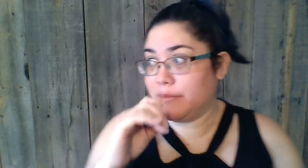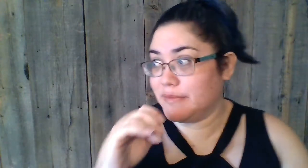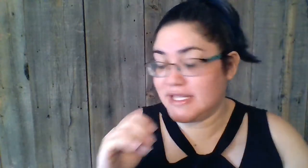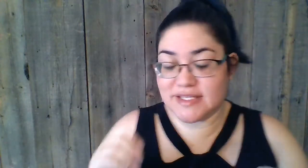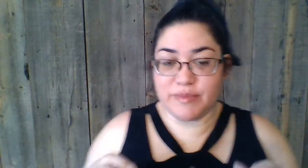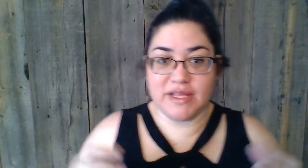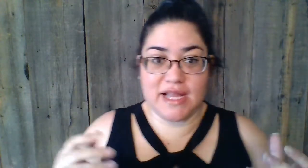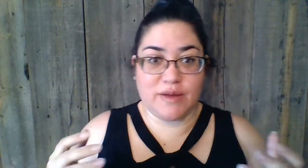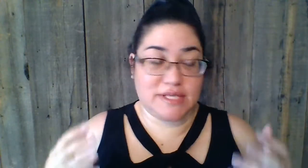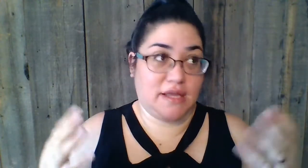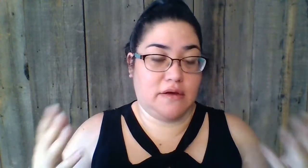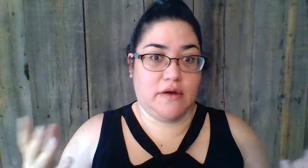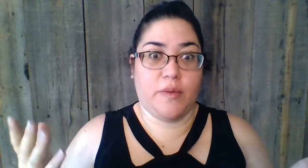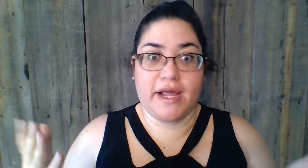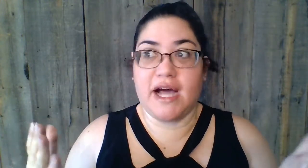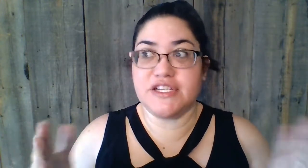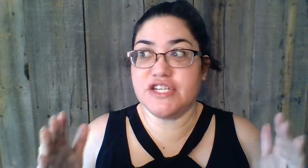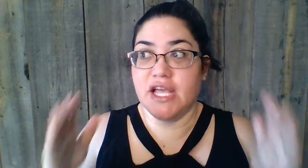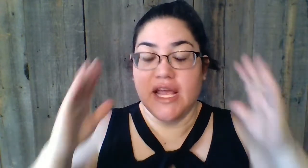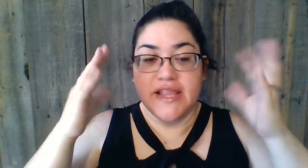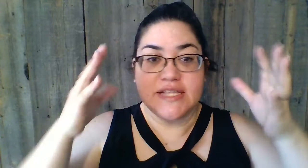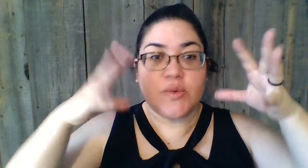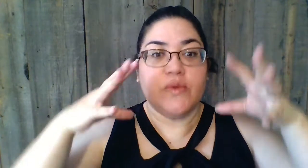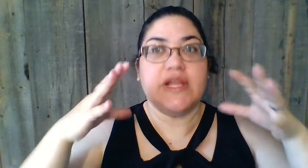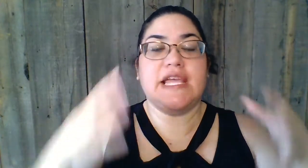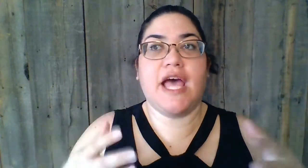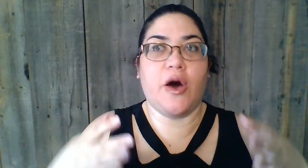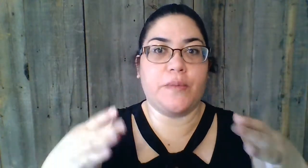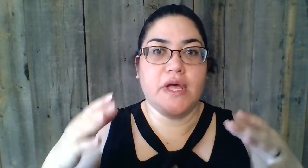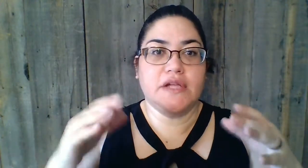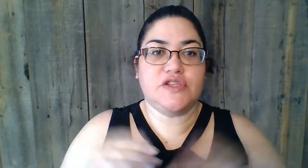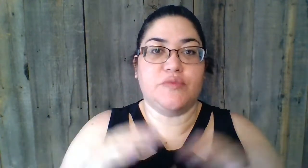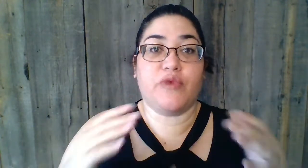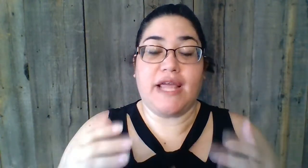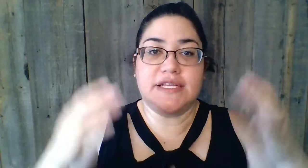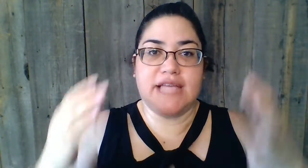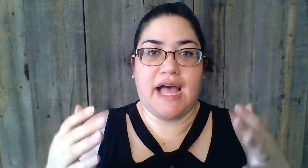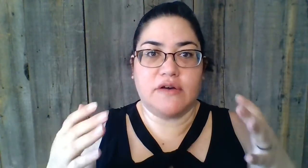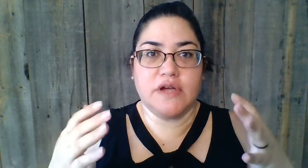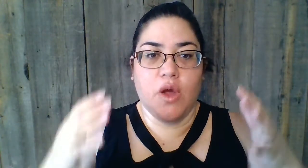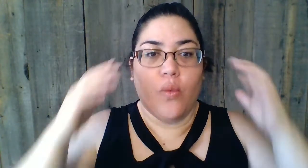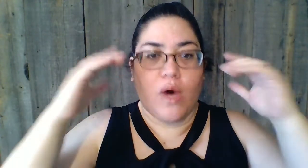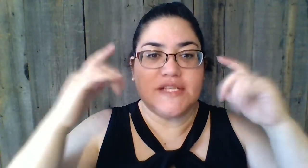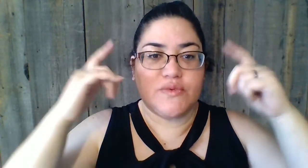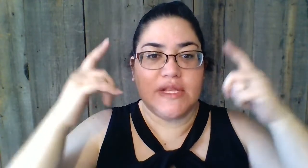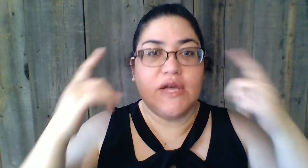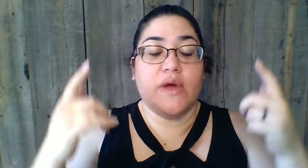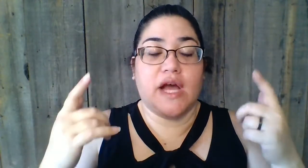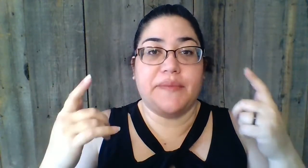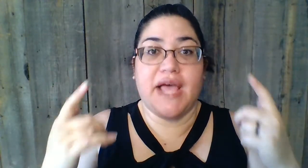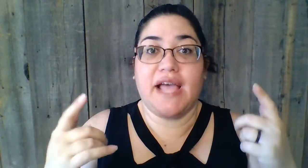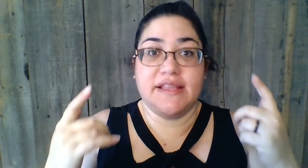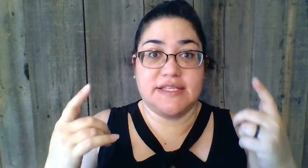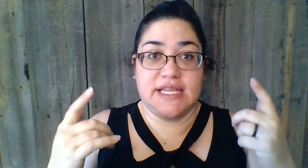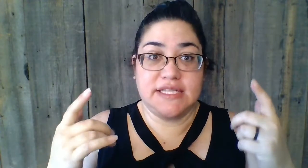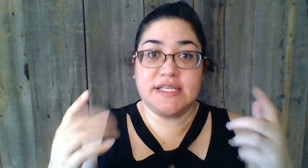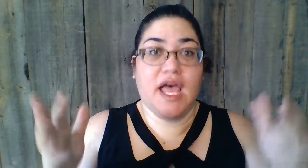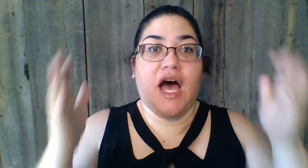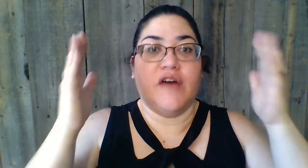It's something that I was like, oh my gosh, this will really help to break down what's really going on behind the scenes of